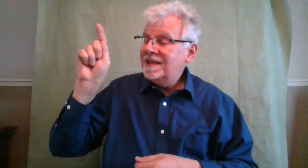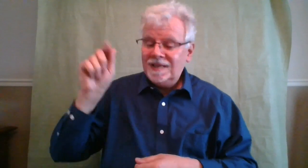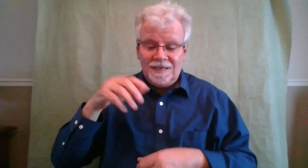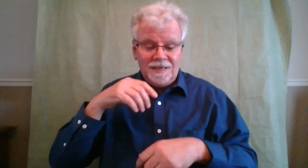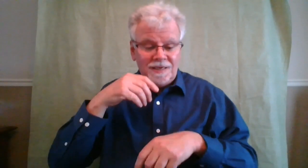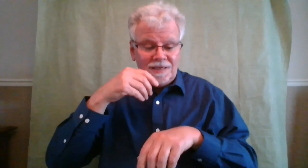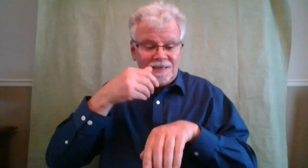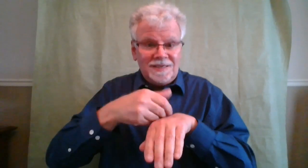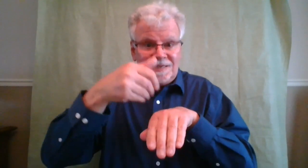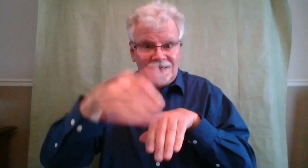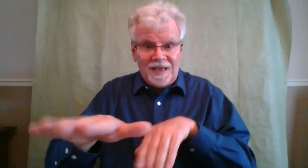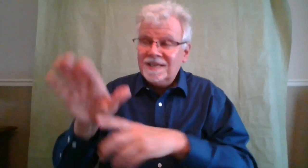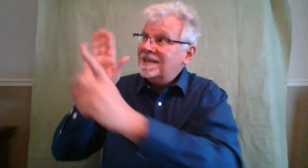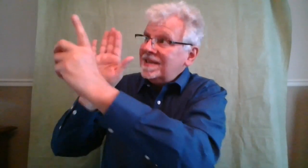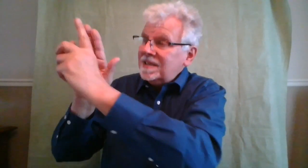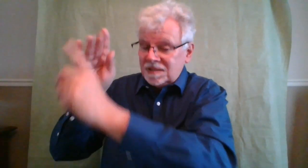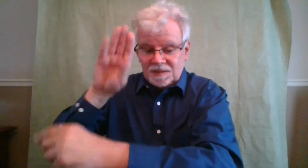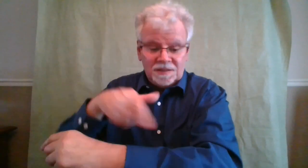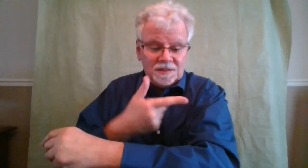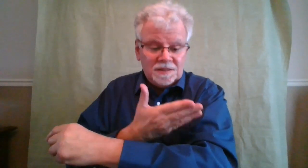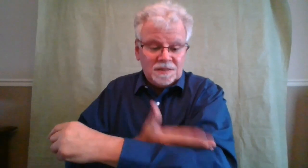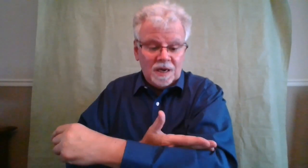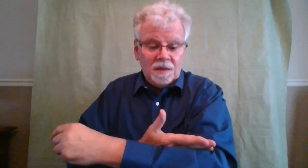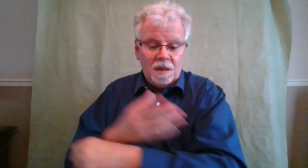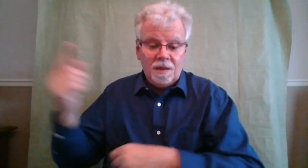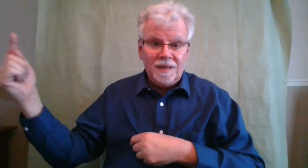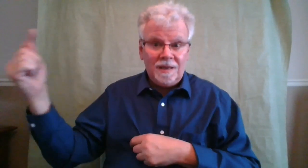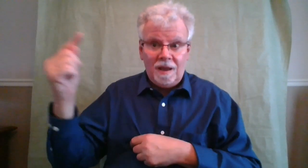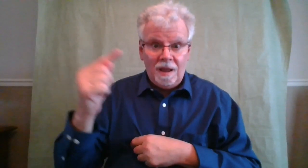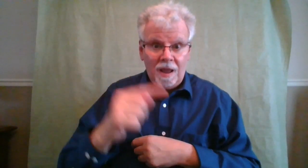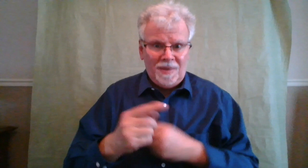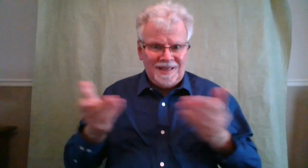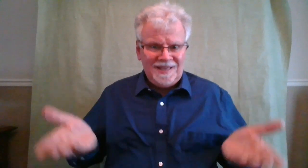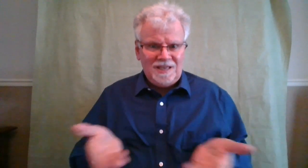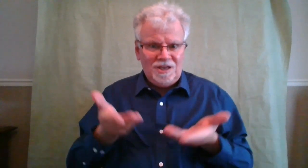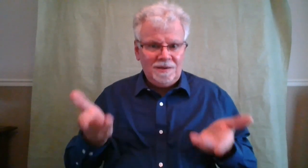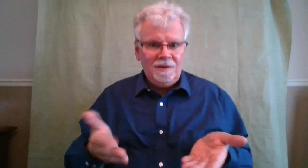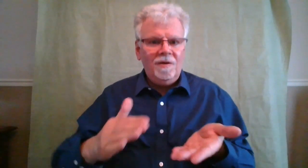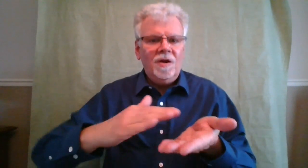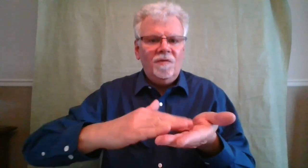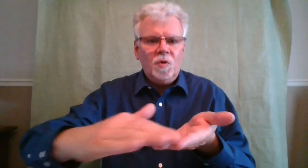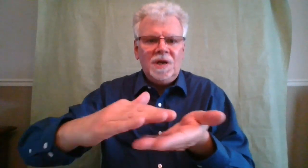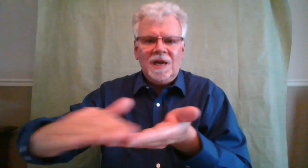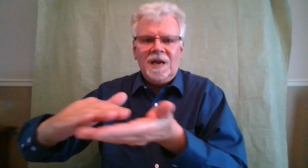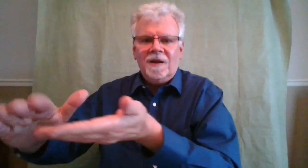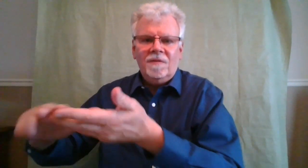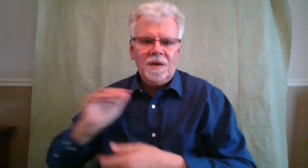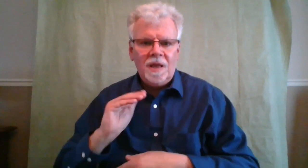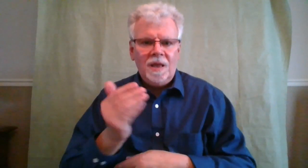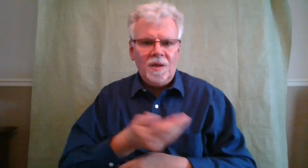and sent His Son as exposition for our sins.